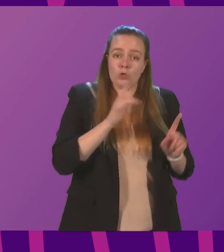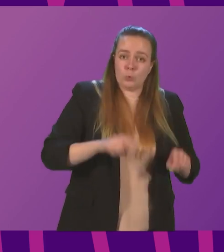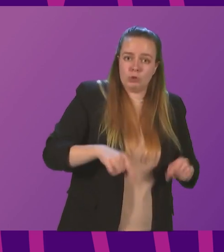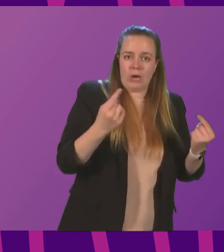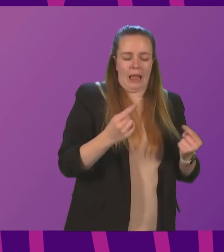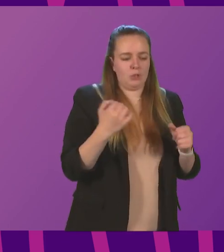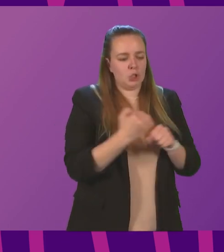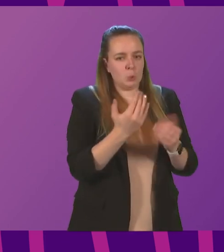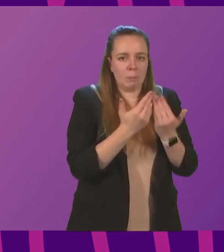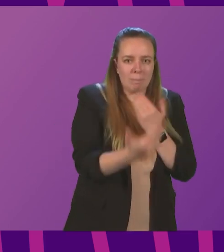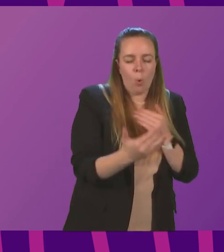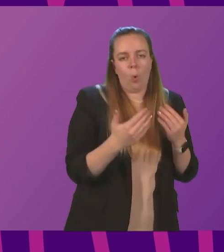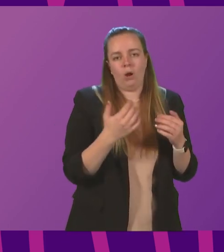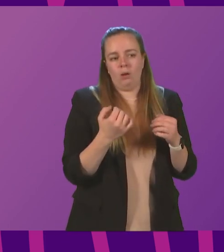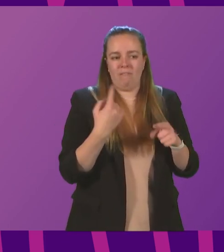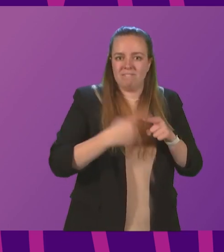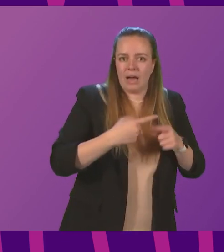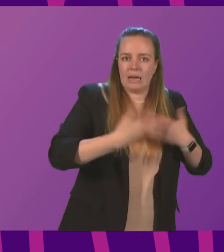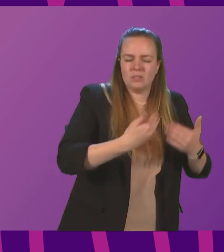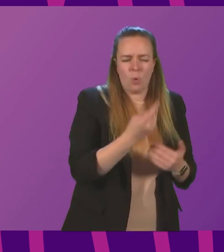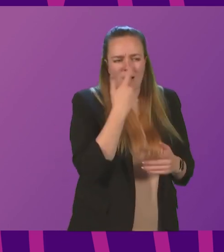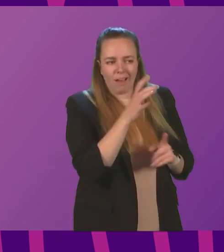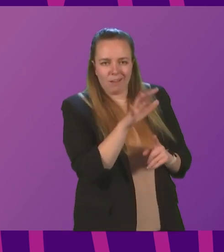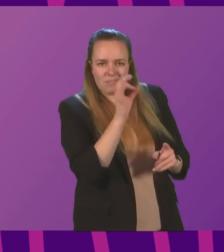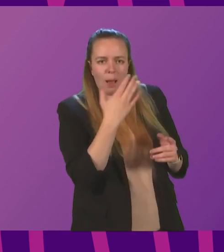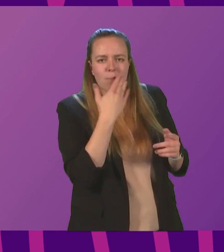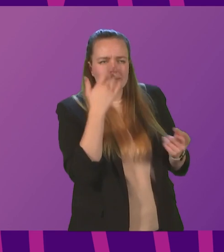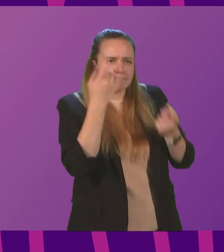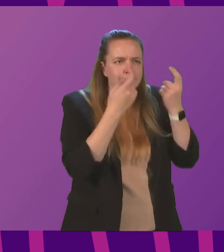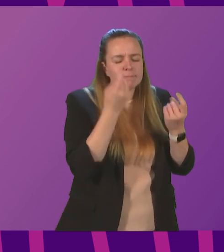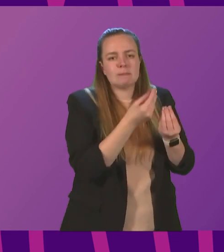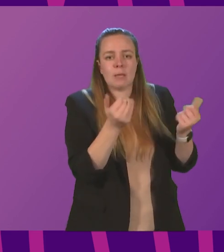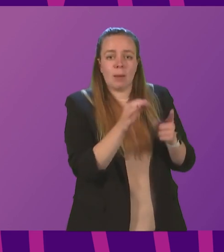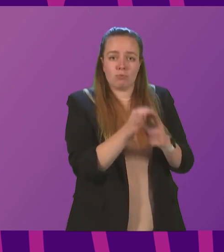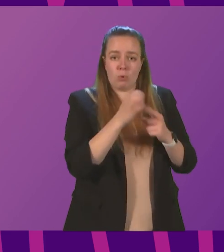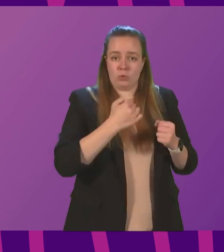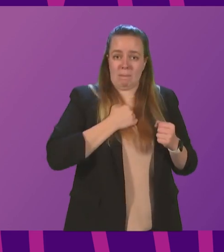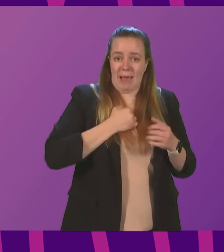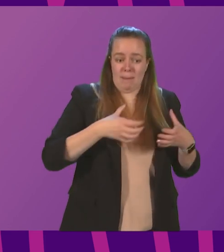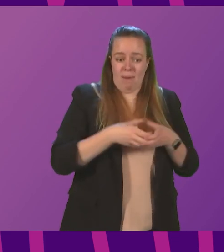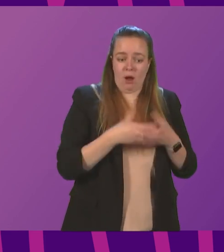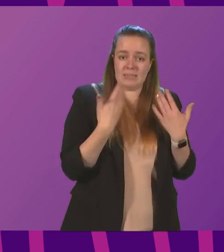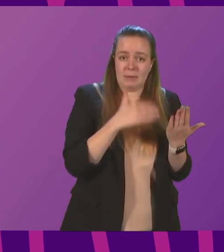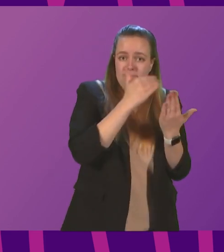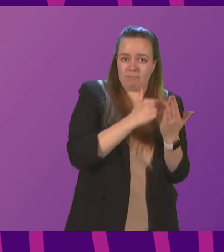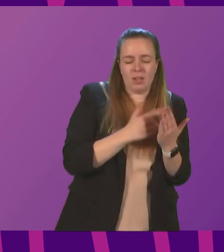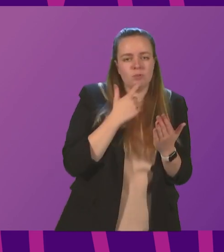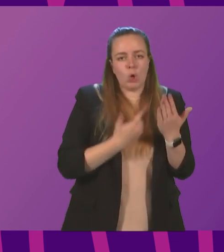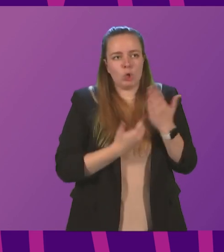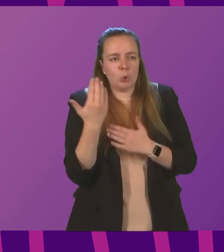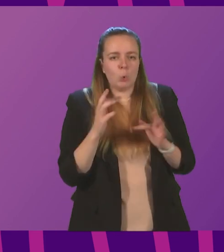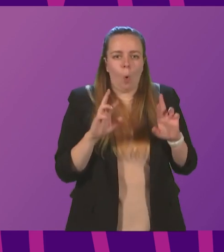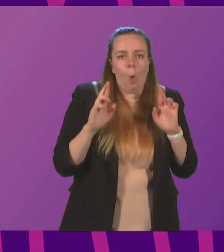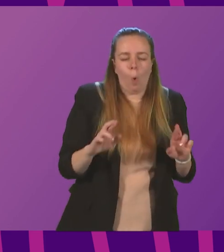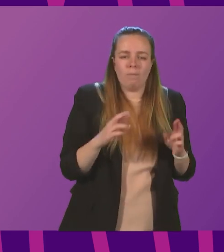to go further and to go faster. So, can I invite her to consider some of the proposals that my party has laid out to give new hope for the climate emergency,